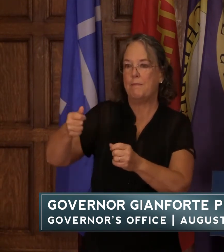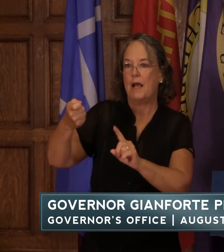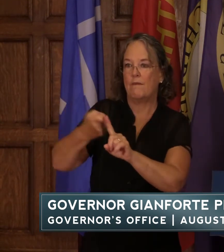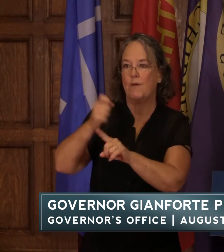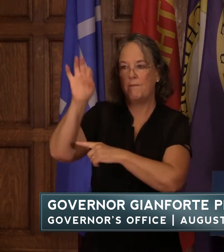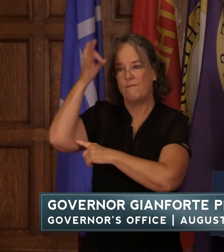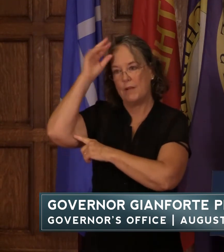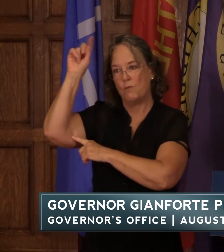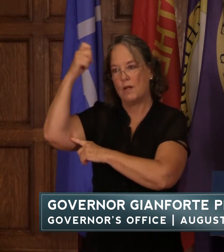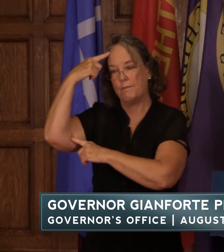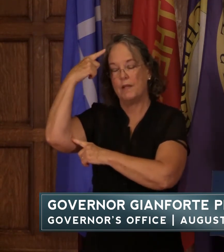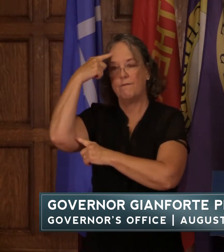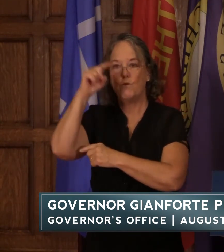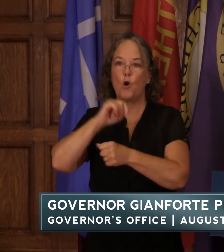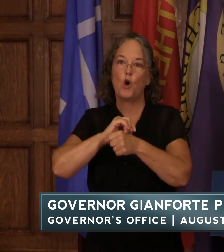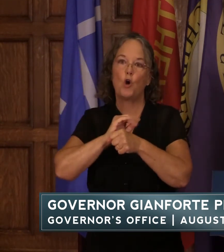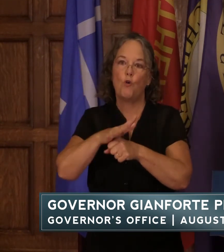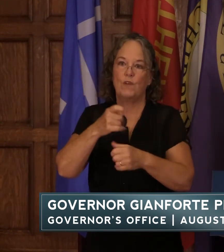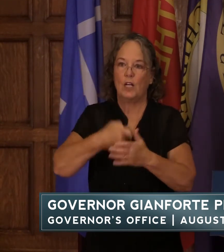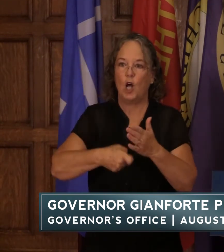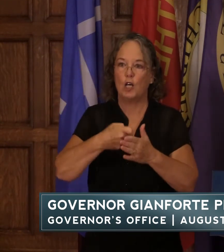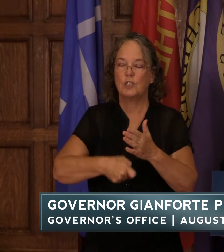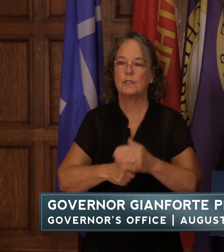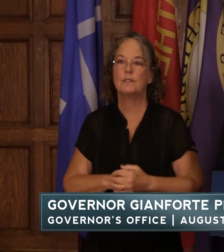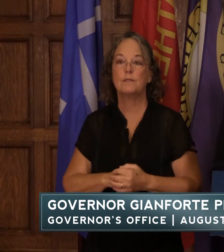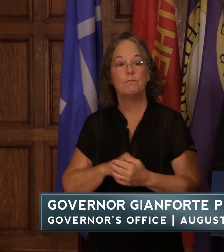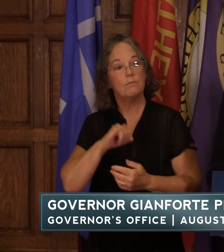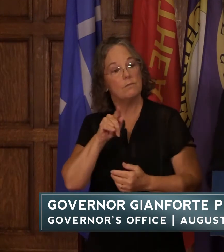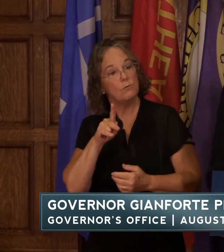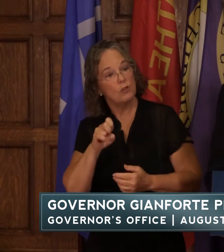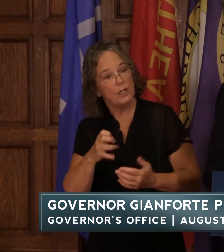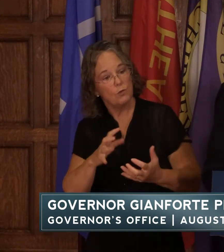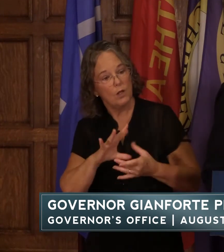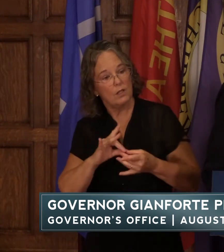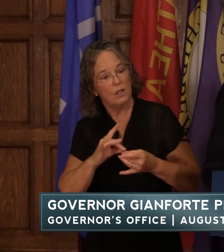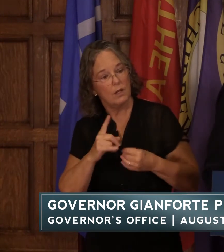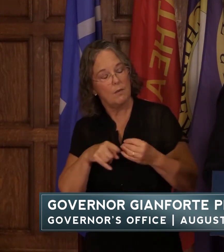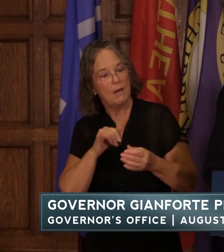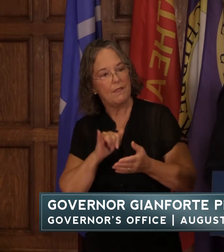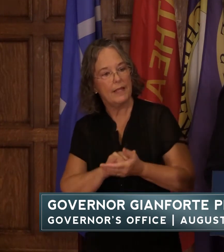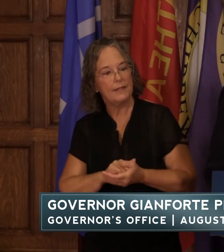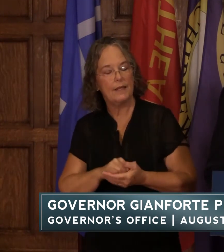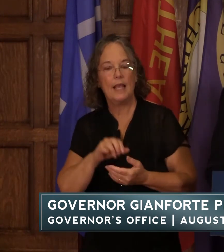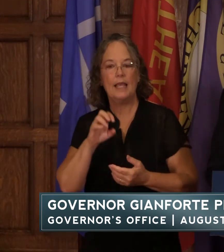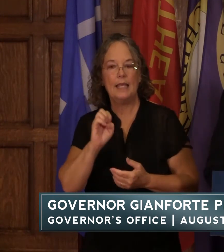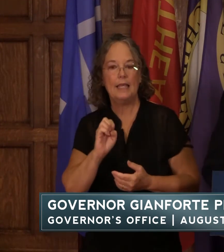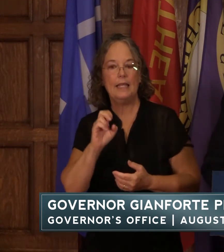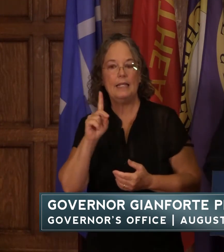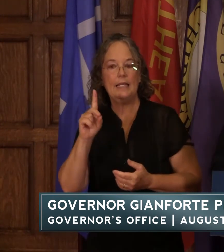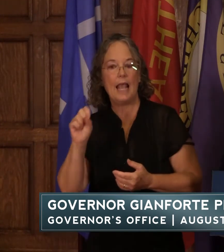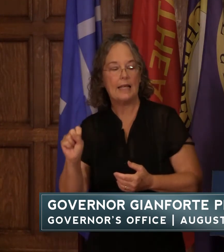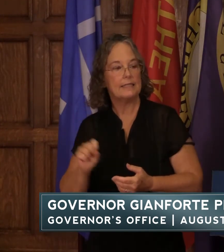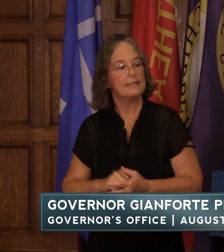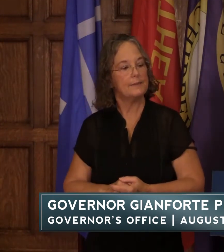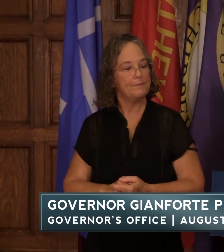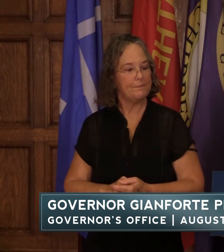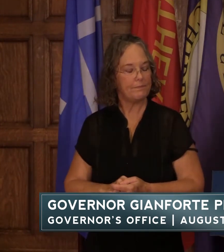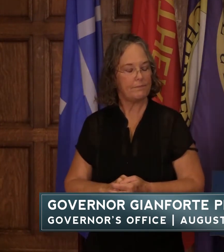for covet costs they might incur jake would you like to say a few words about what des is doing here in montana